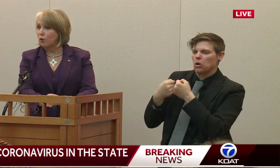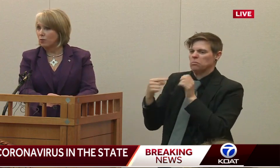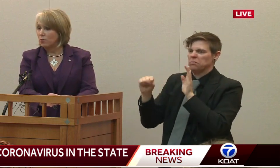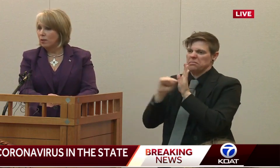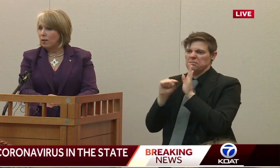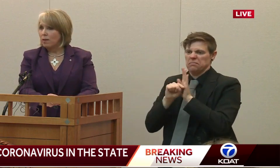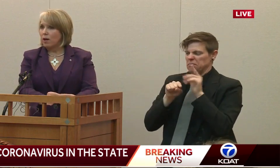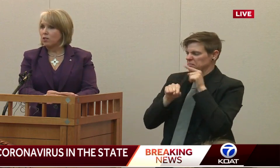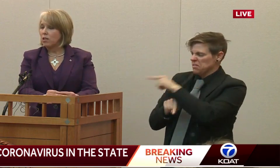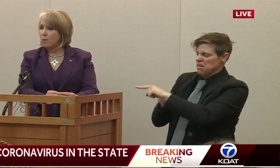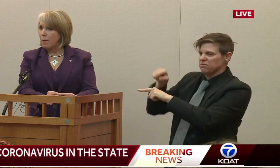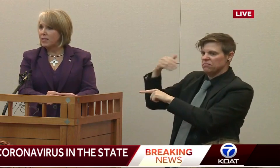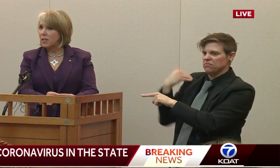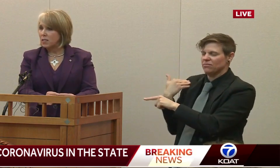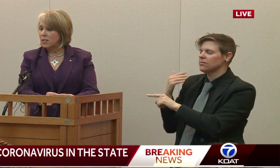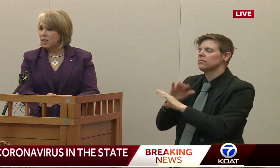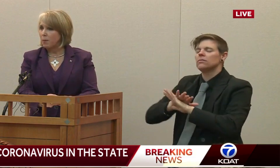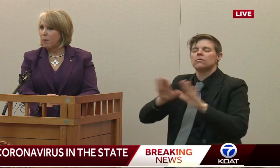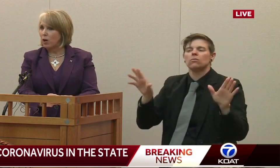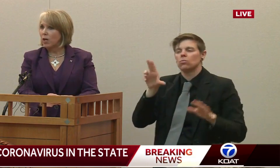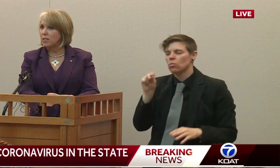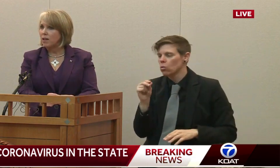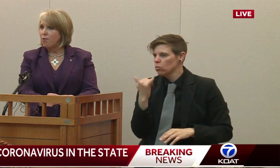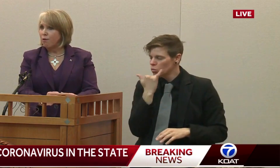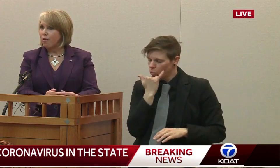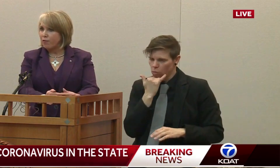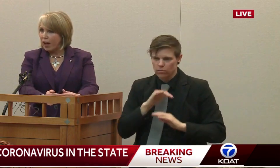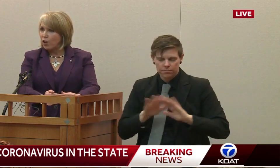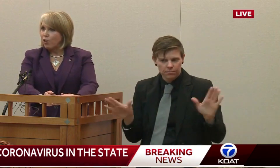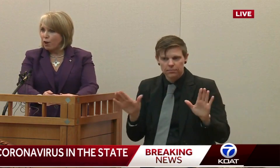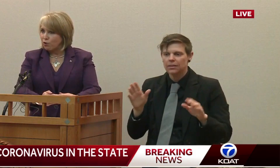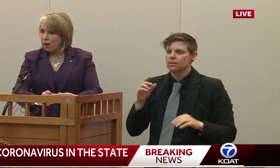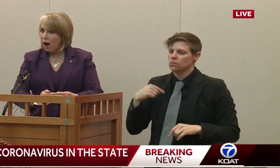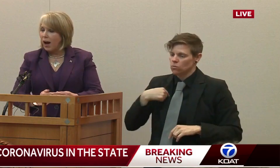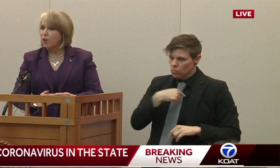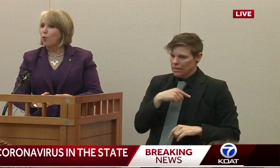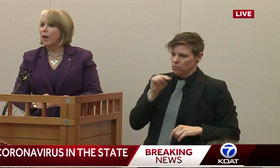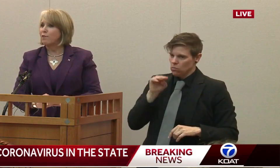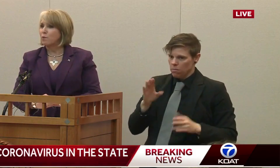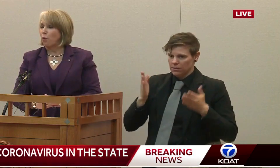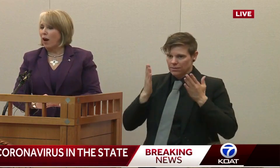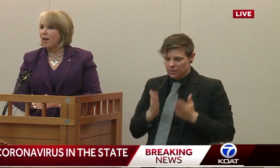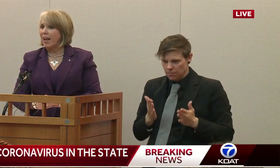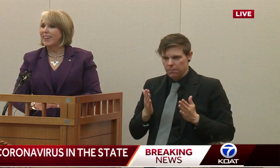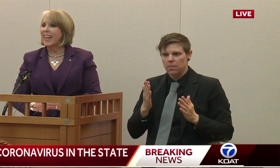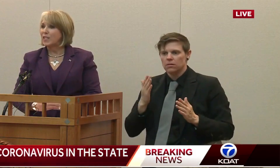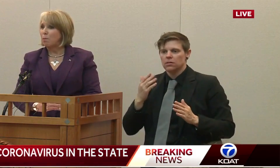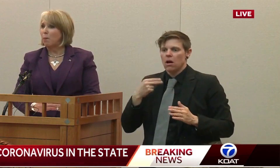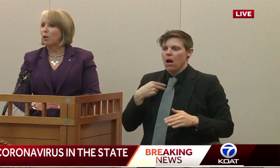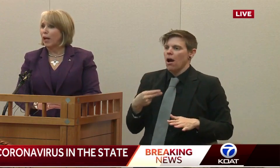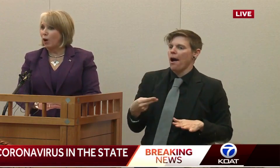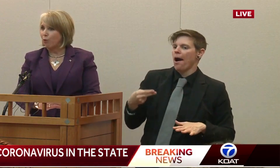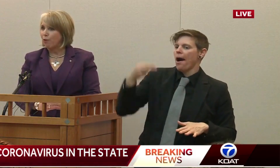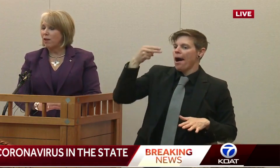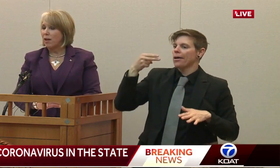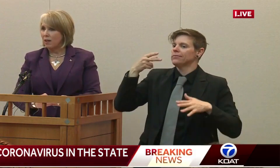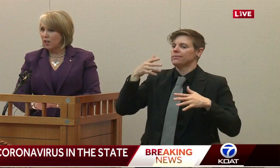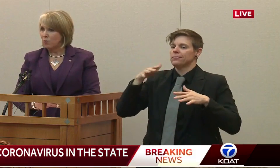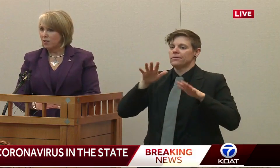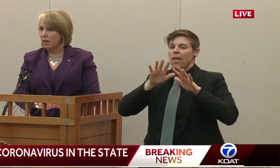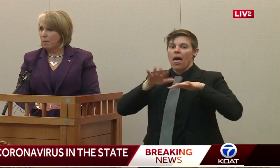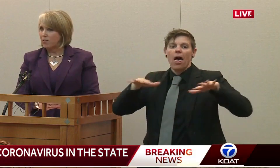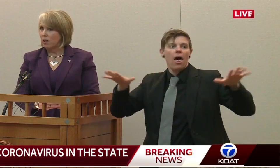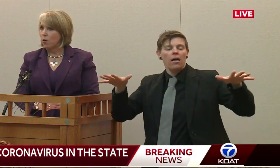That's not true. There are some New Mexicans and some Americans that think that there's a higher rate of spread and less public health